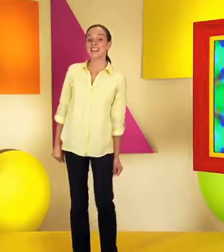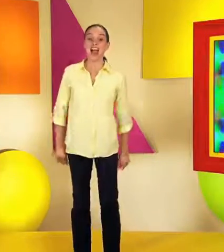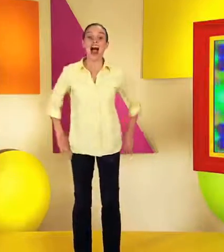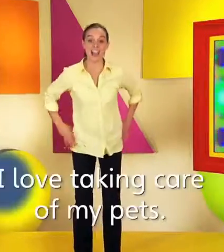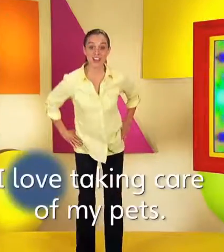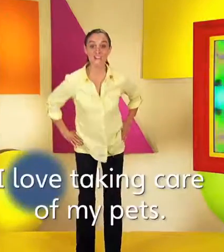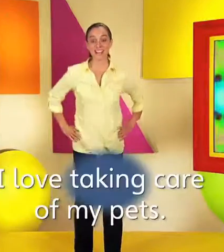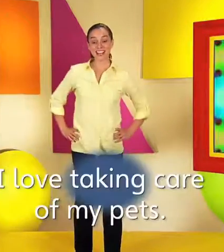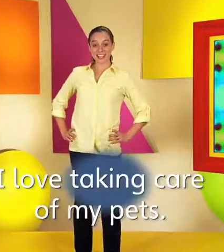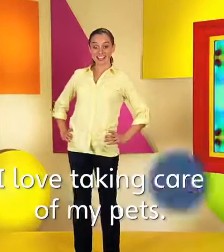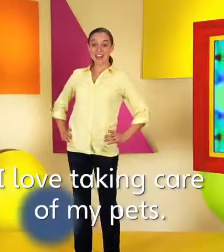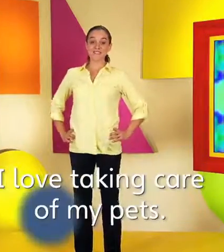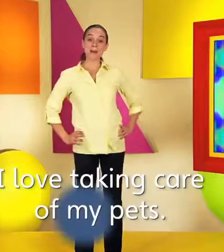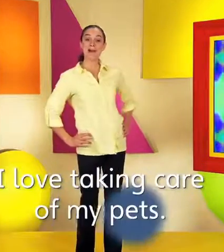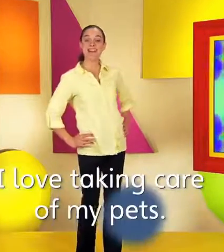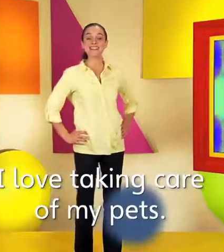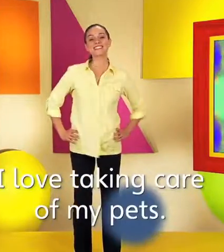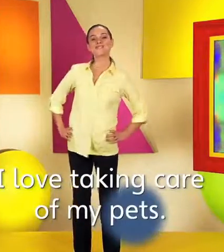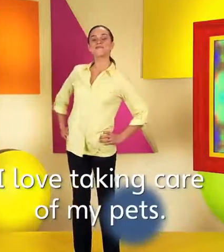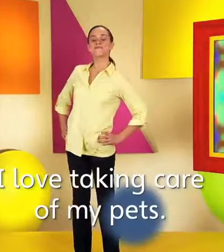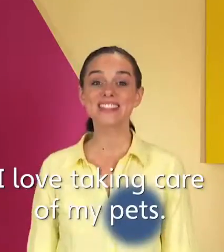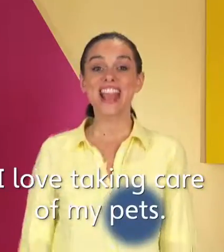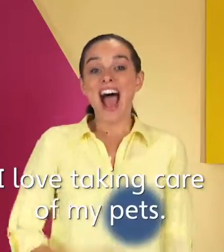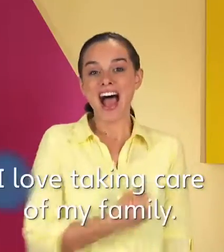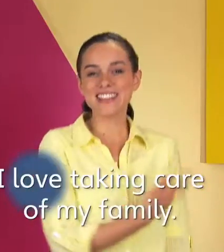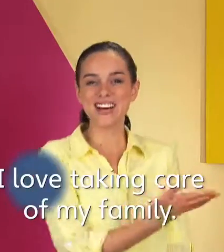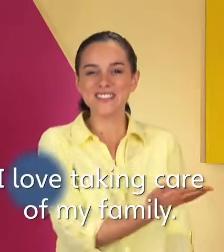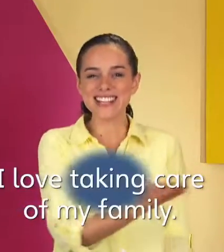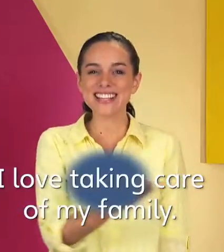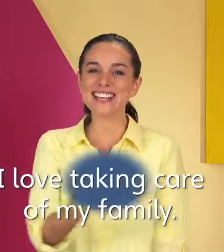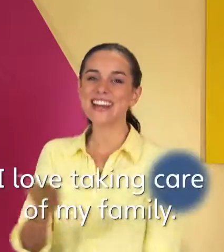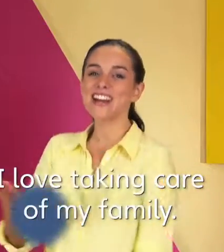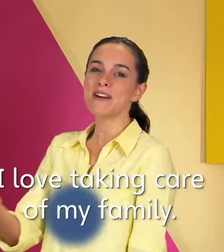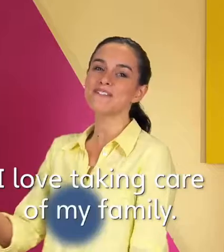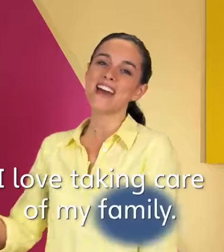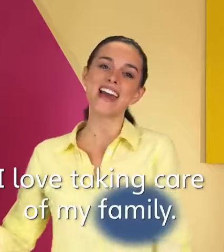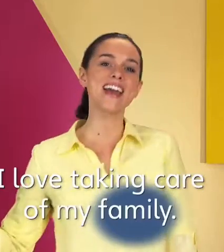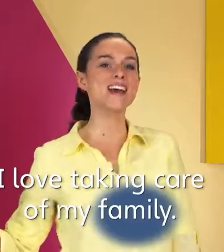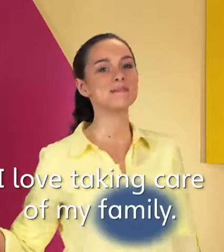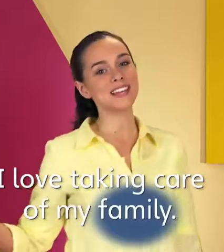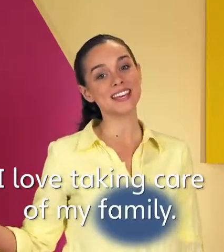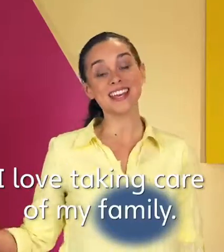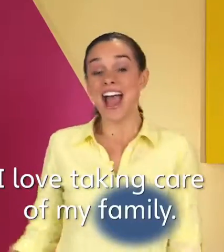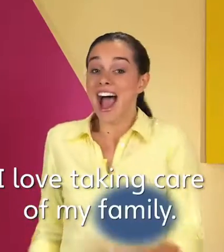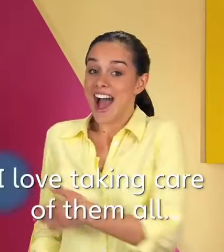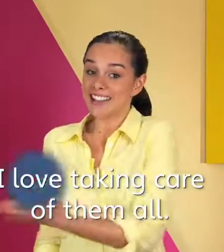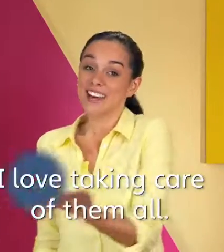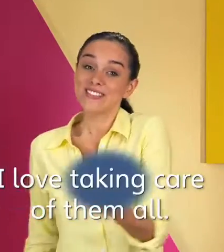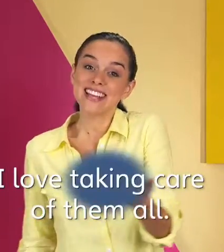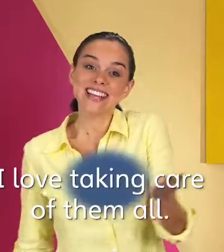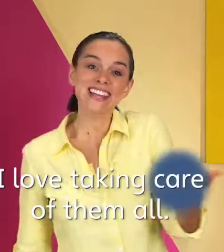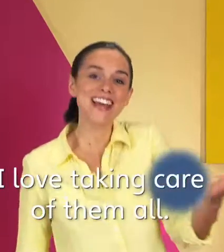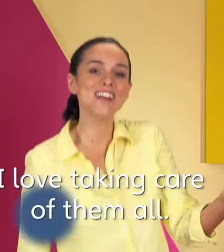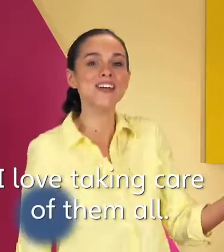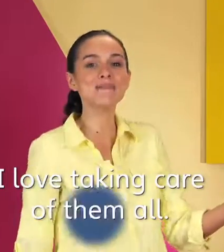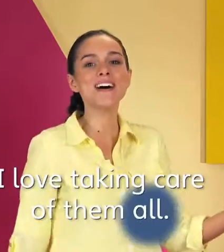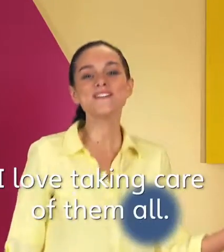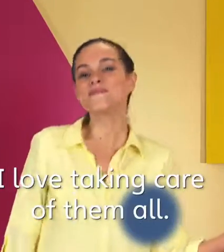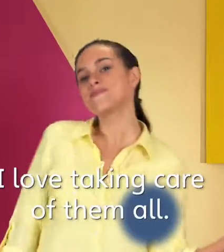I love taking care of my pets I love taking care of my family I love taking care of them all